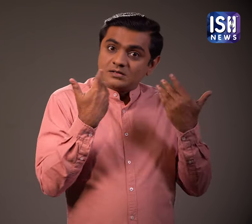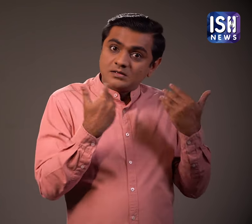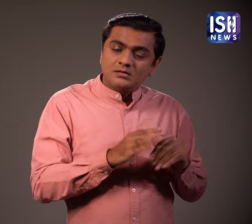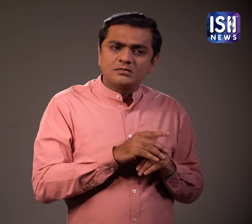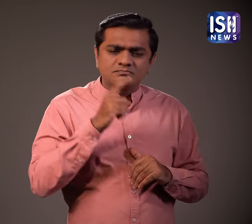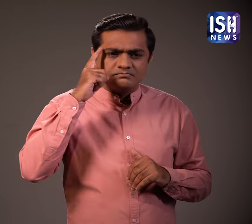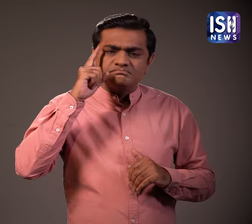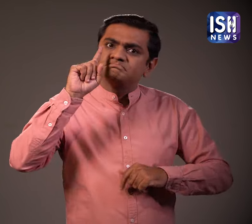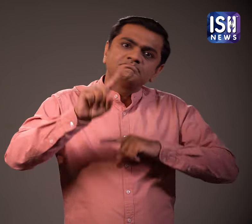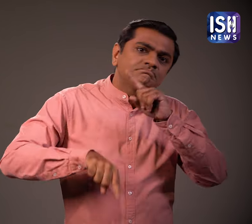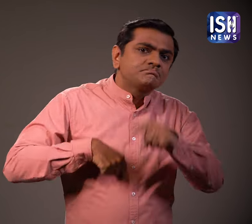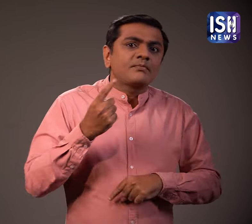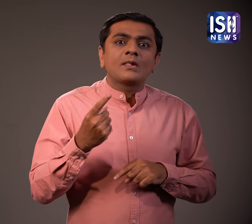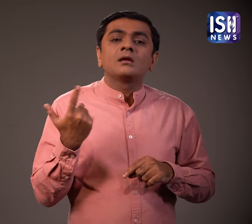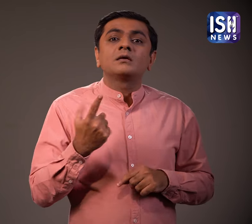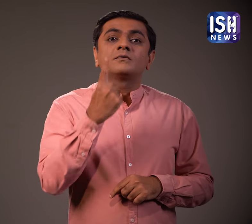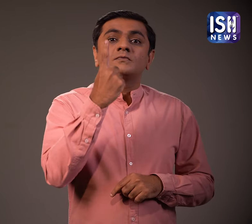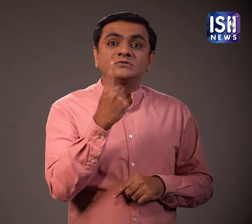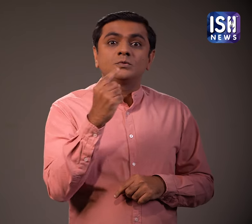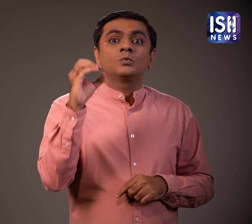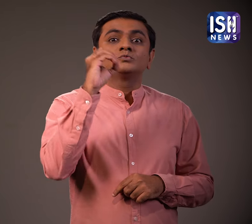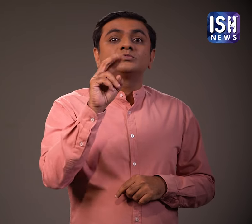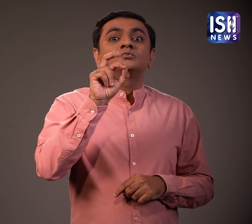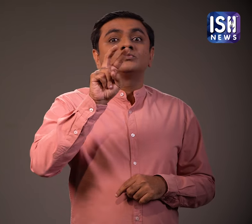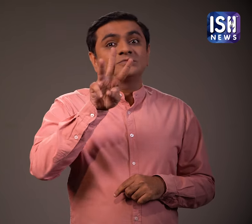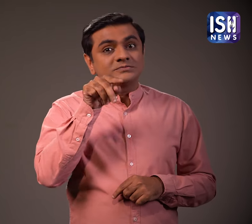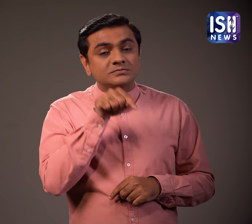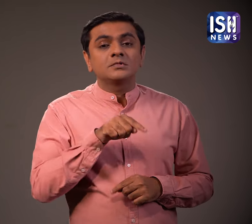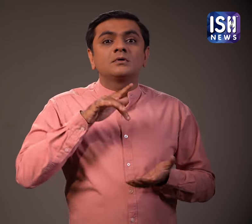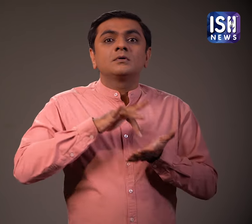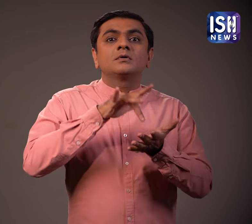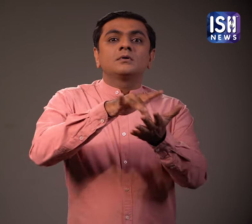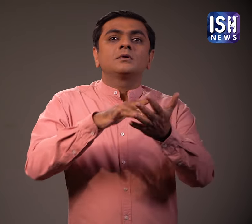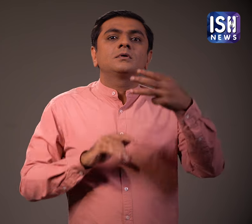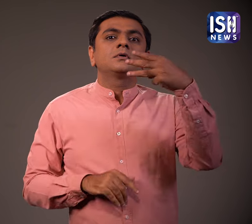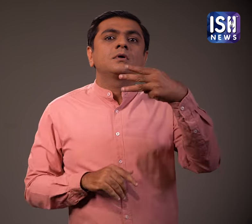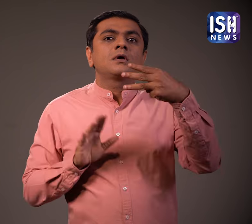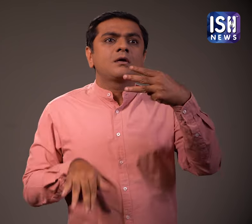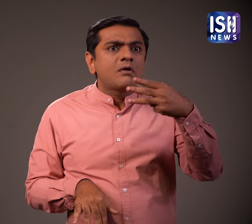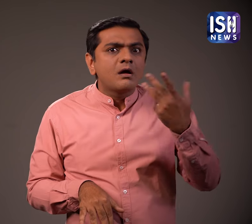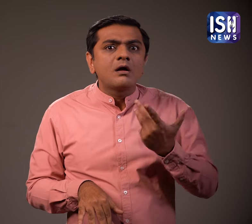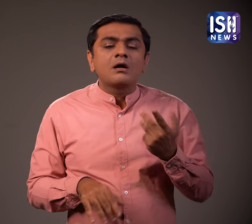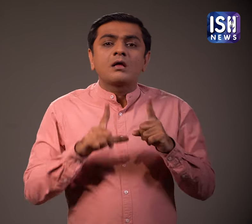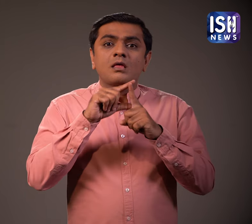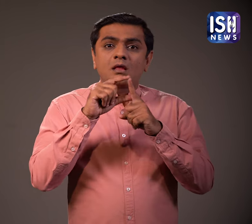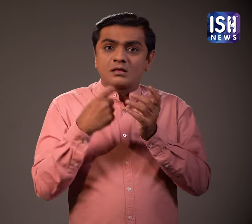On 1st October 2023, similar ticket checking drives were conducted at Dadar, Andheri and Bhuravli stations.